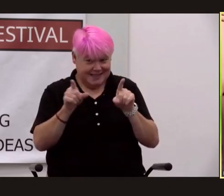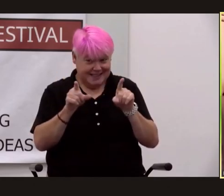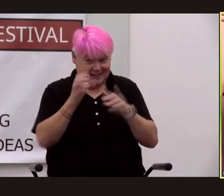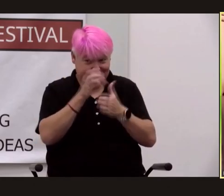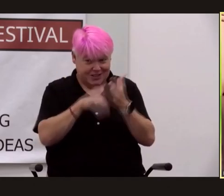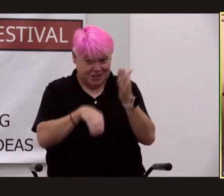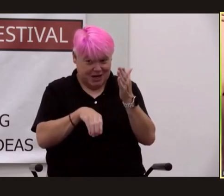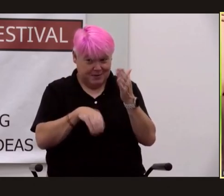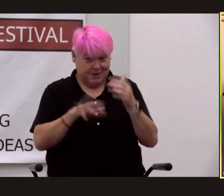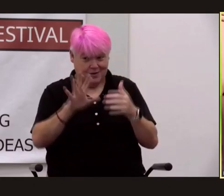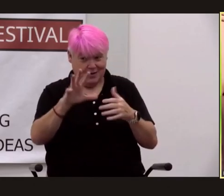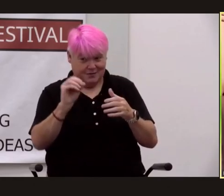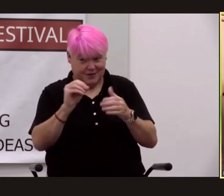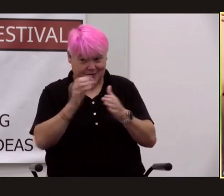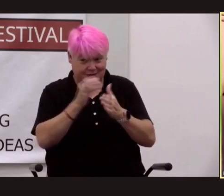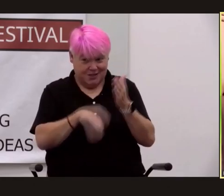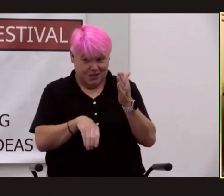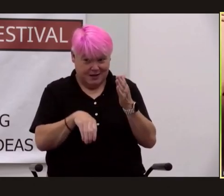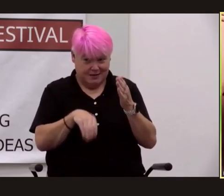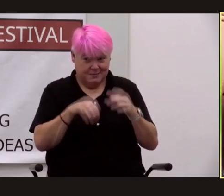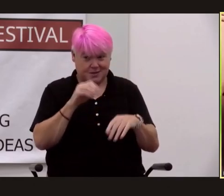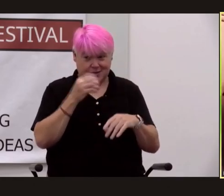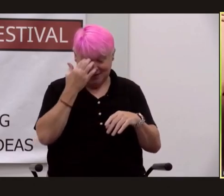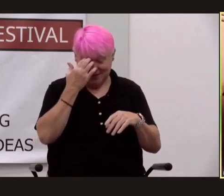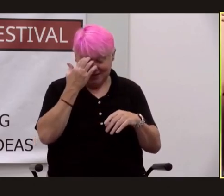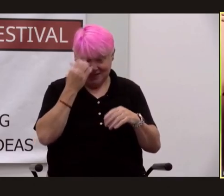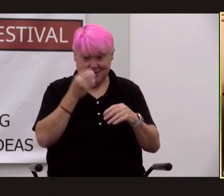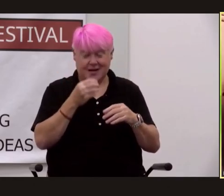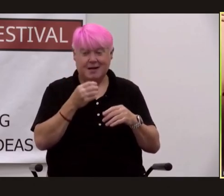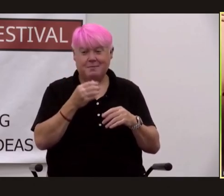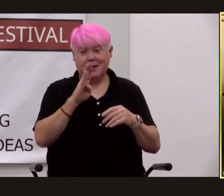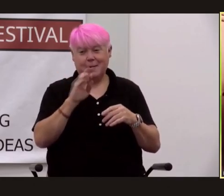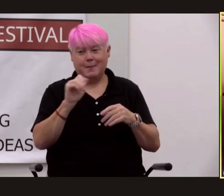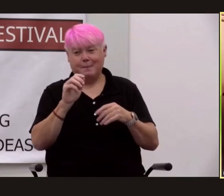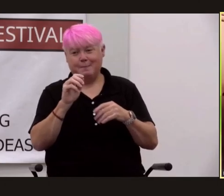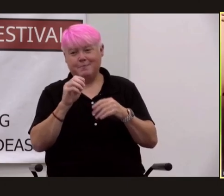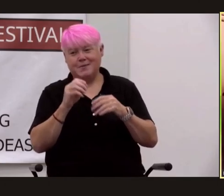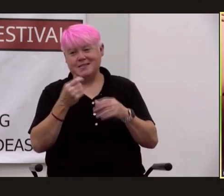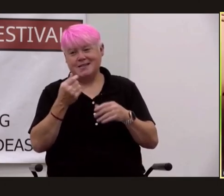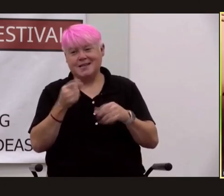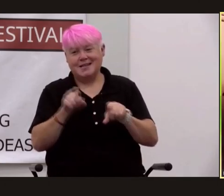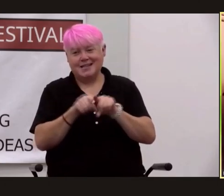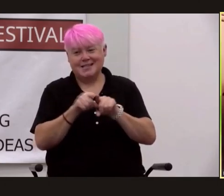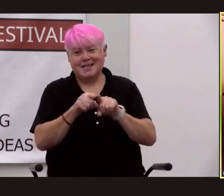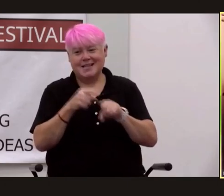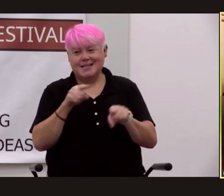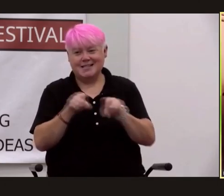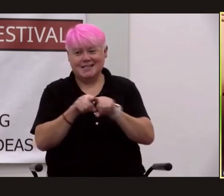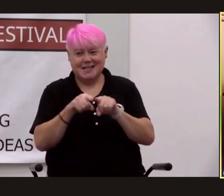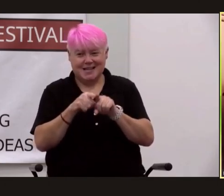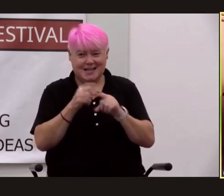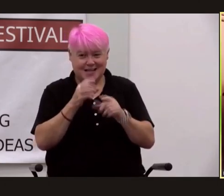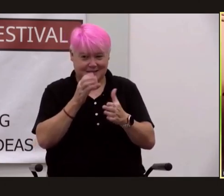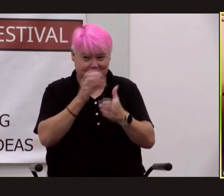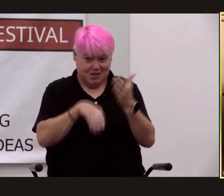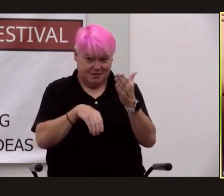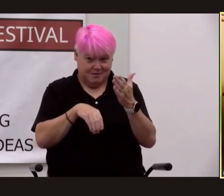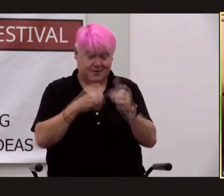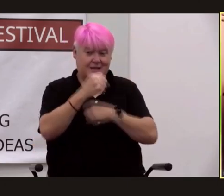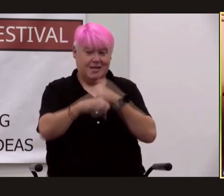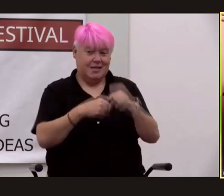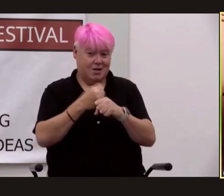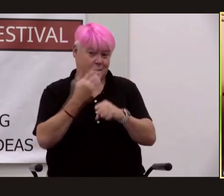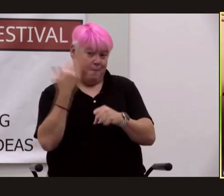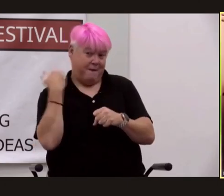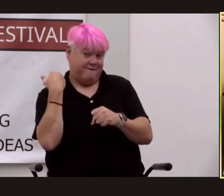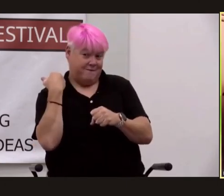50 odd chapters in the novel so i'm a betting man i'm going to say it isn't the same scene this is a scene from the year before the bombs were